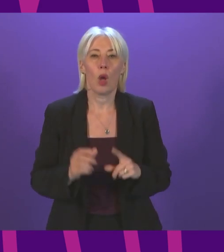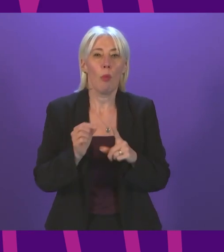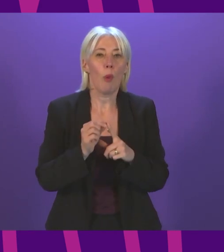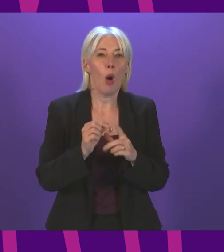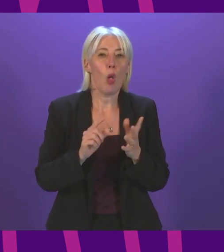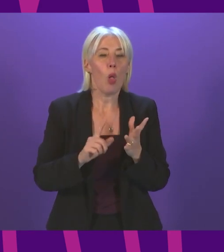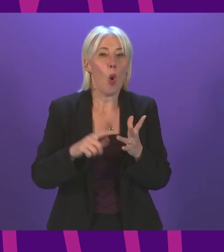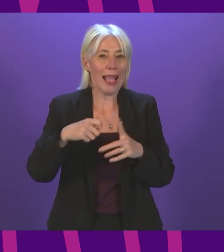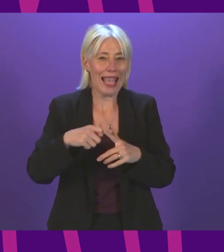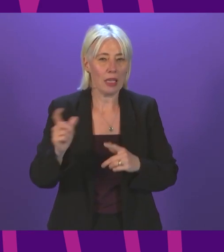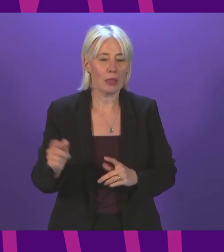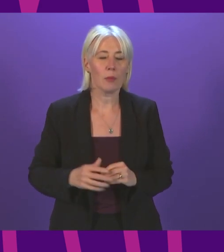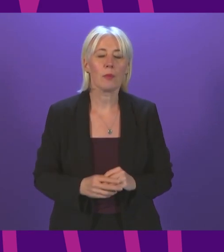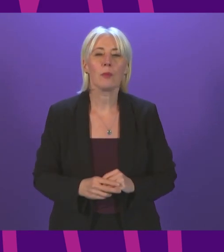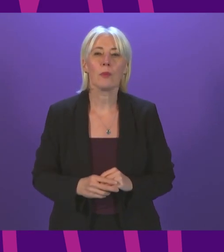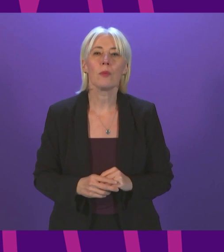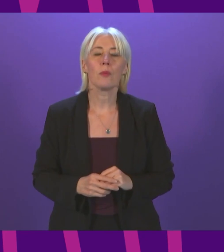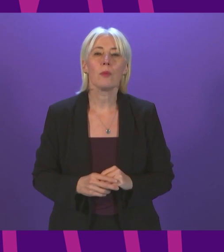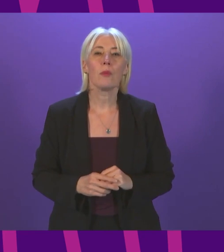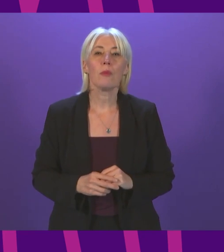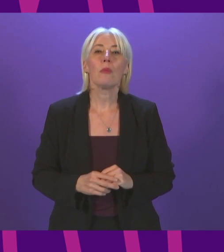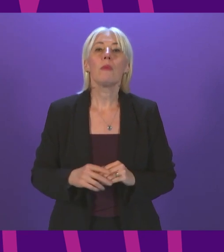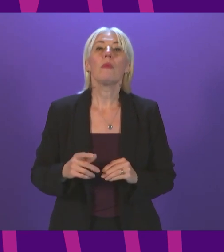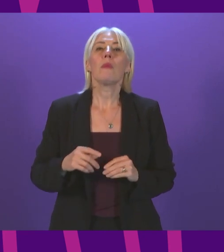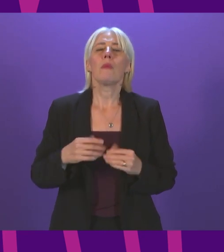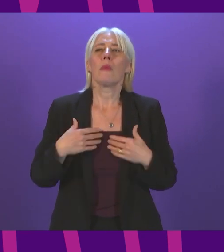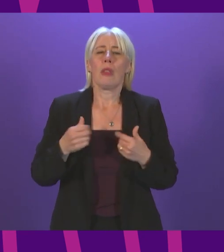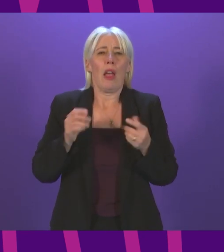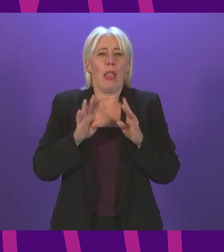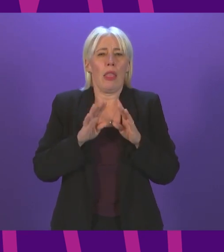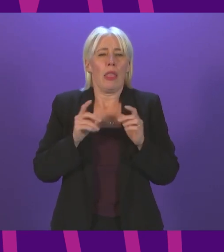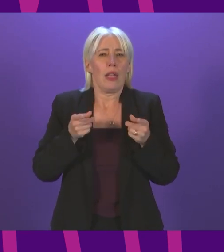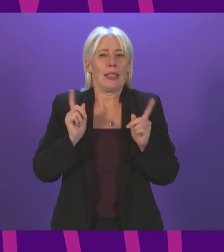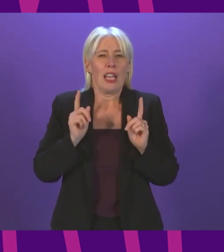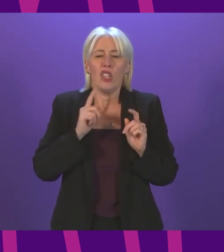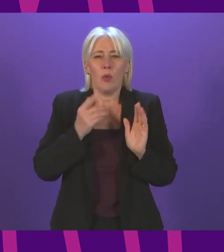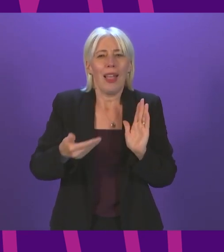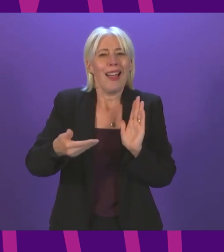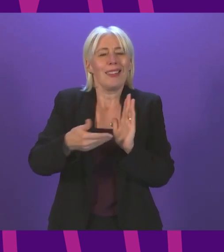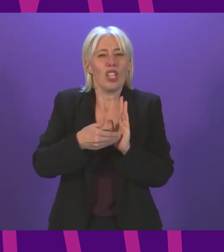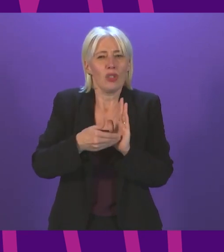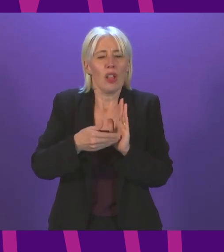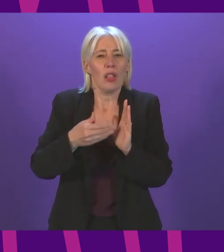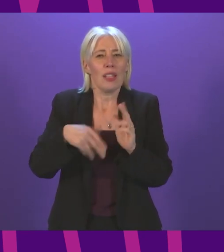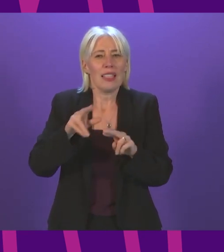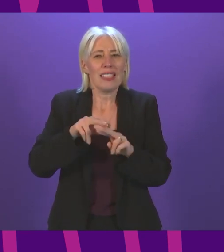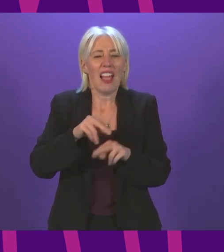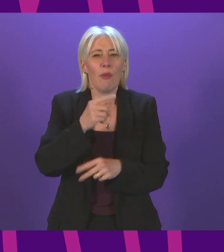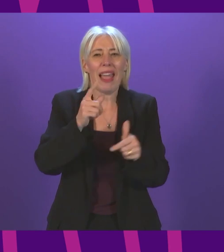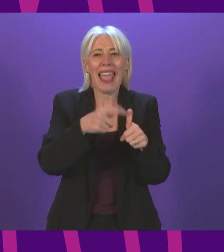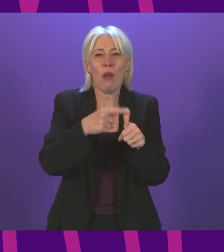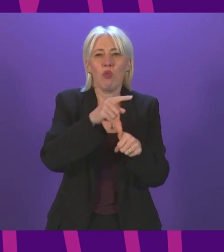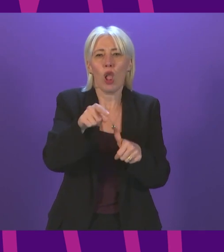Gray. Thank you, Deputy President and Officer. The Cabinet Secretary says that there will be additional ambulance staff on the ground by April 2022,